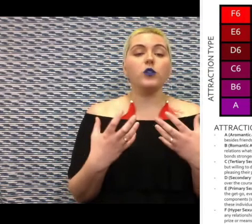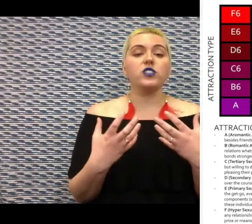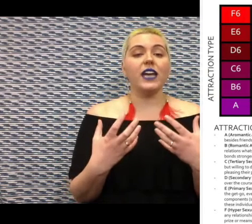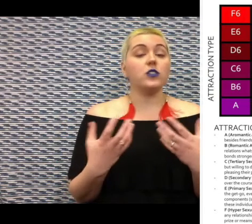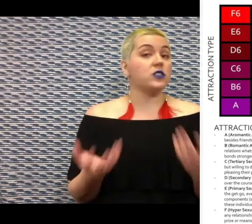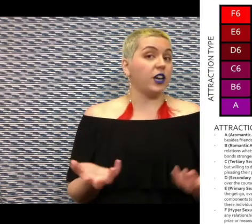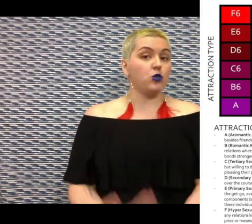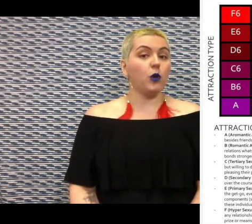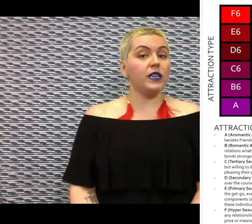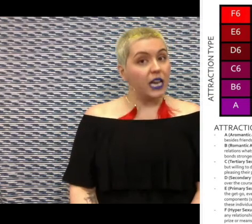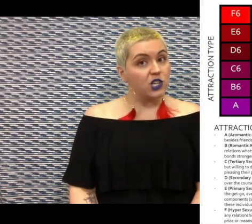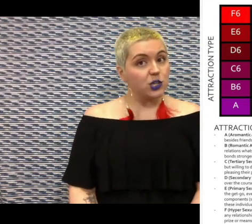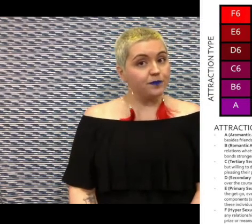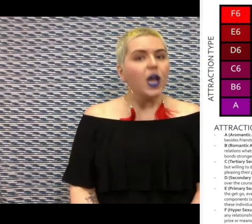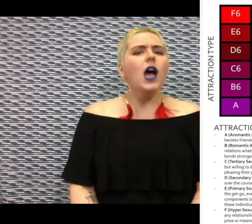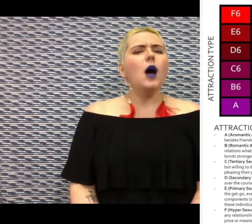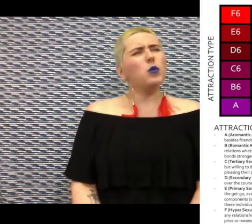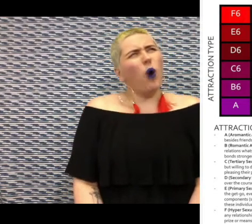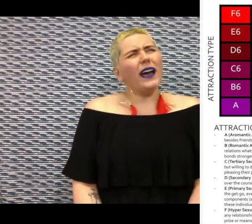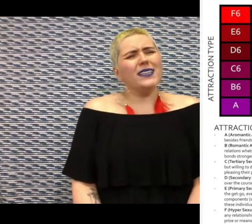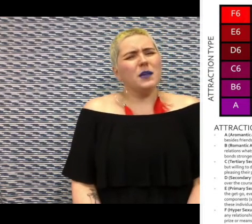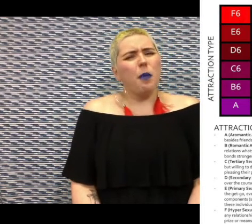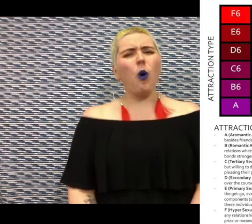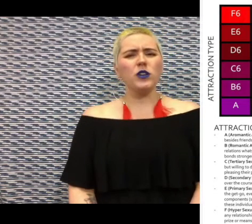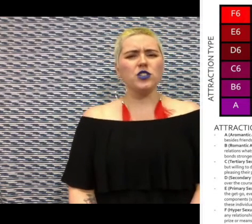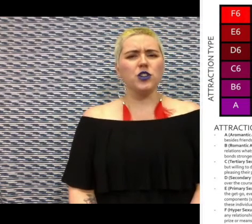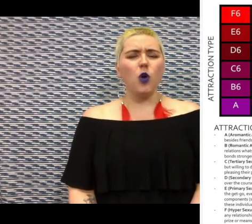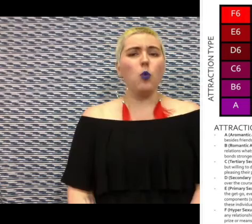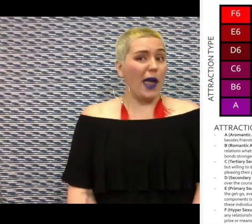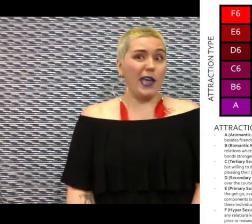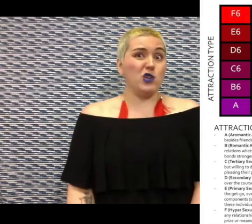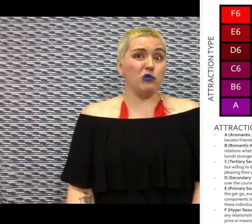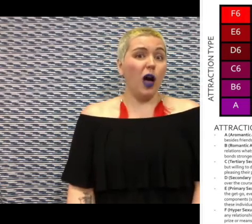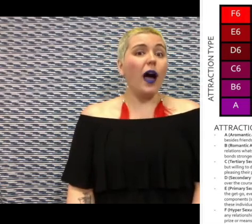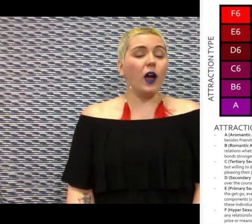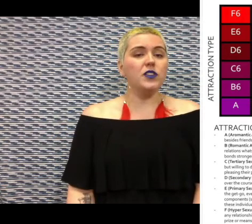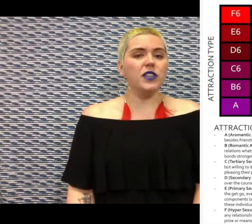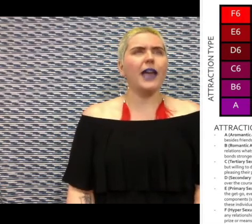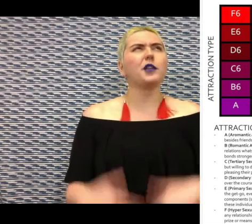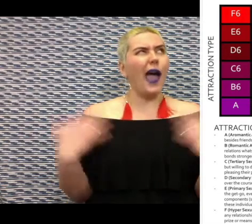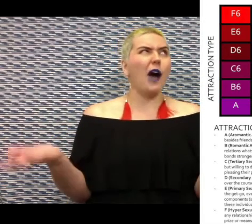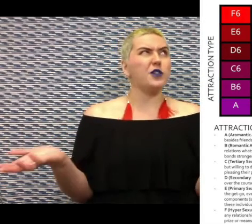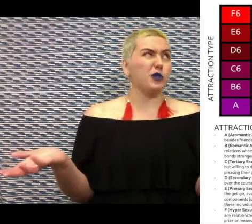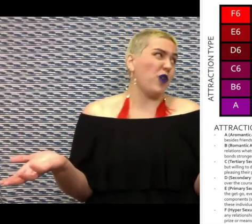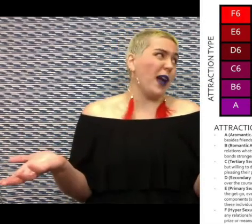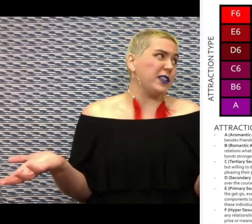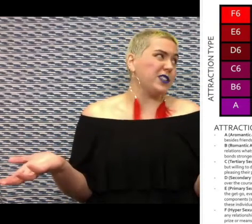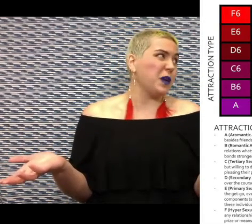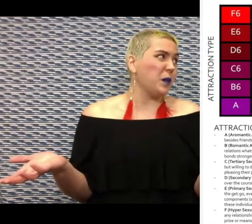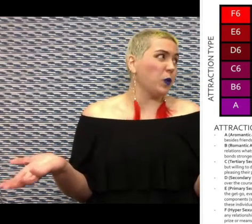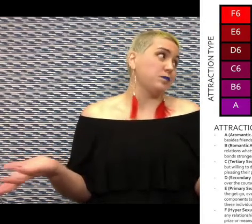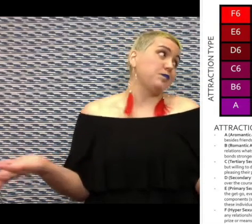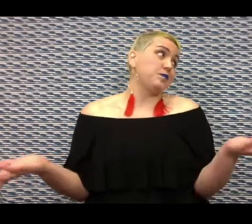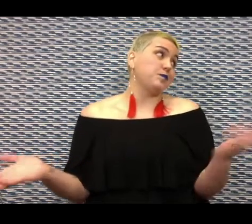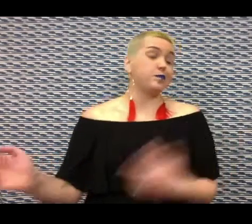than most takes on sexual orientation. But why is it important to know where you lie on the scale of how you're attracted to